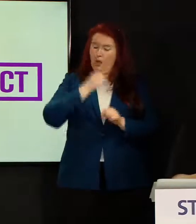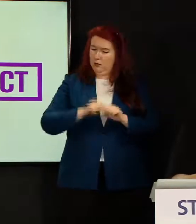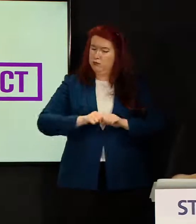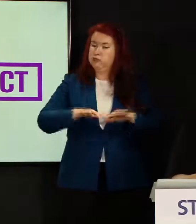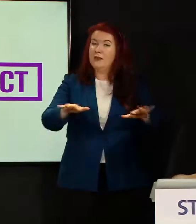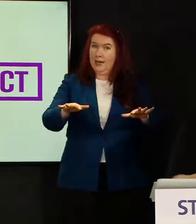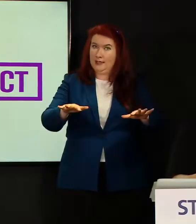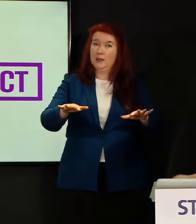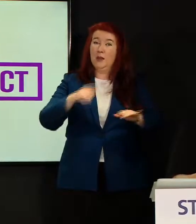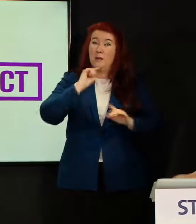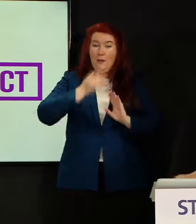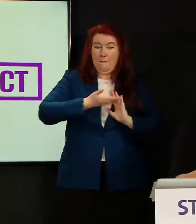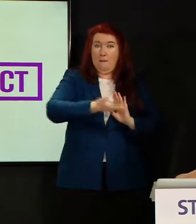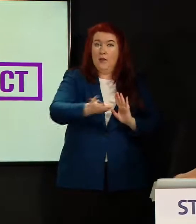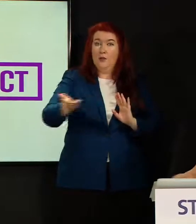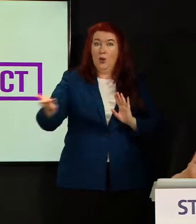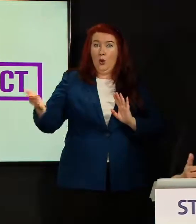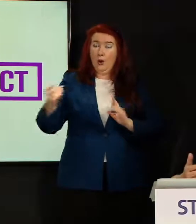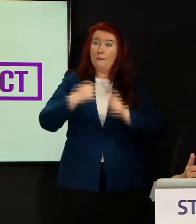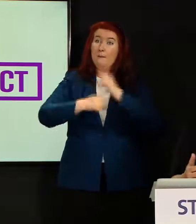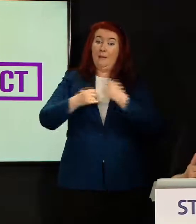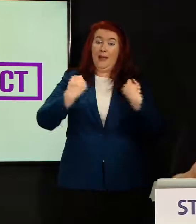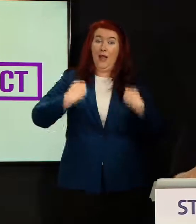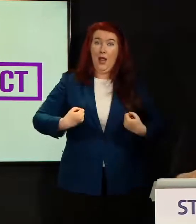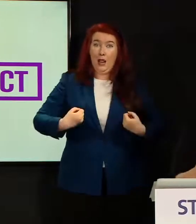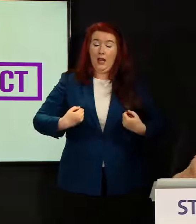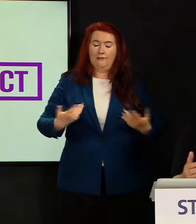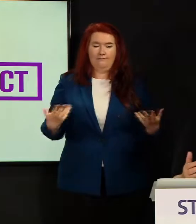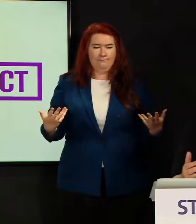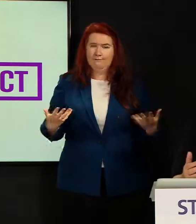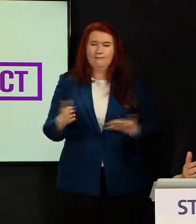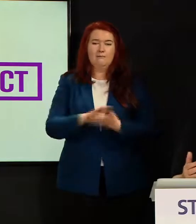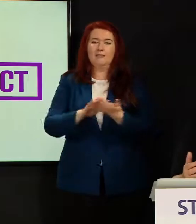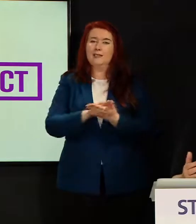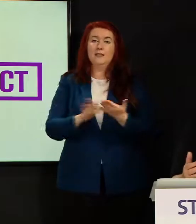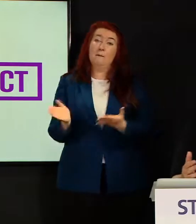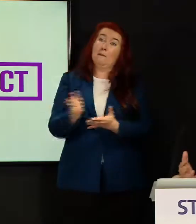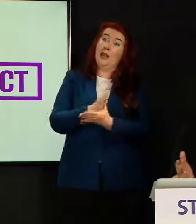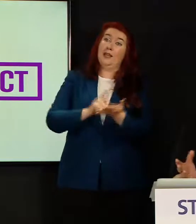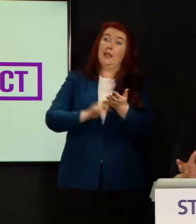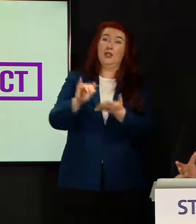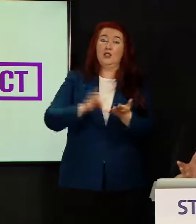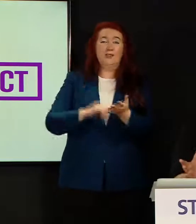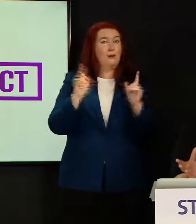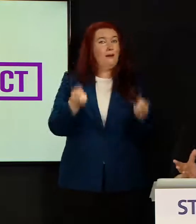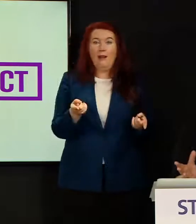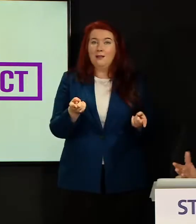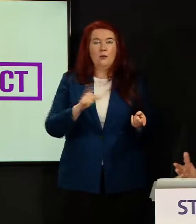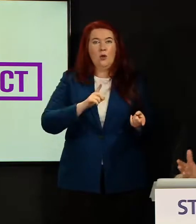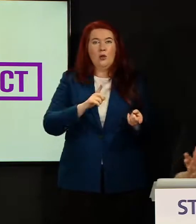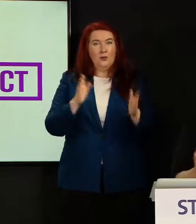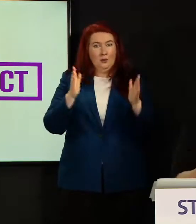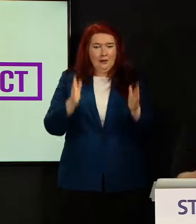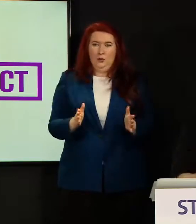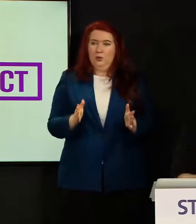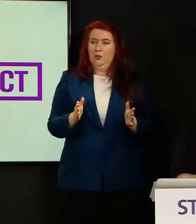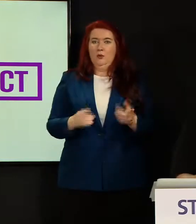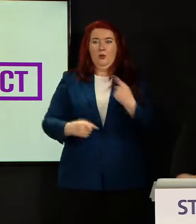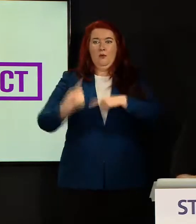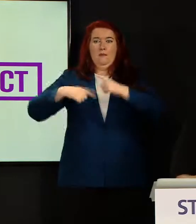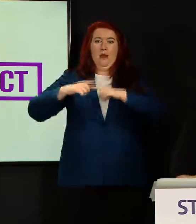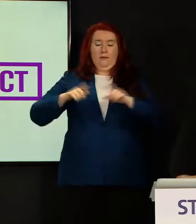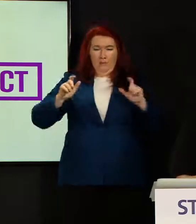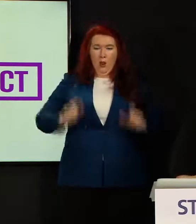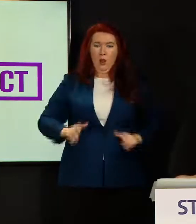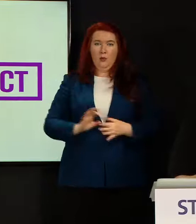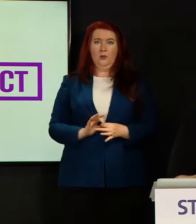people will become ill, and we will not be able to look at remobilising our NHS because we'll then have to continue